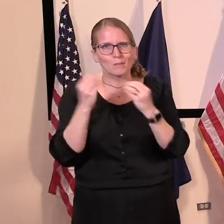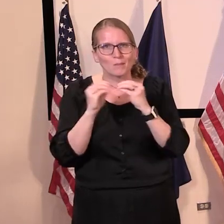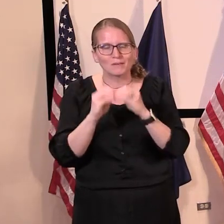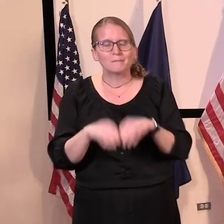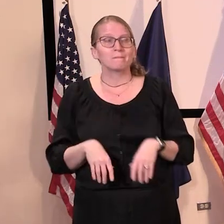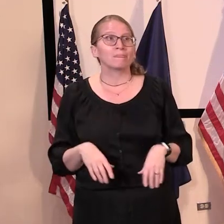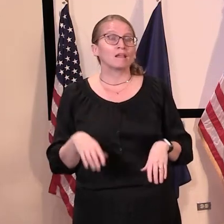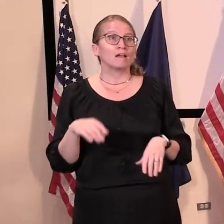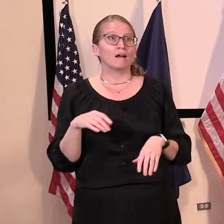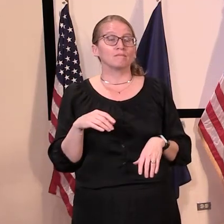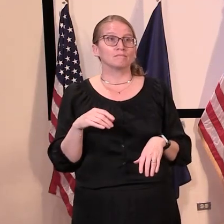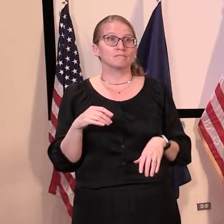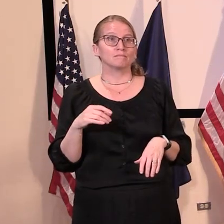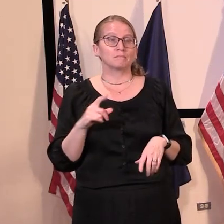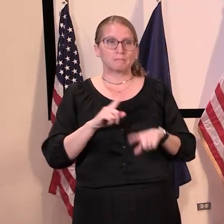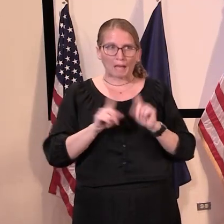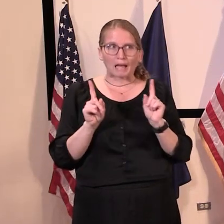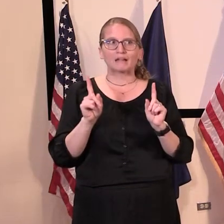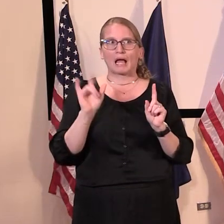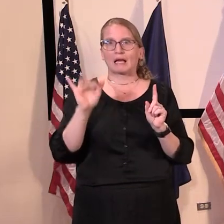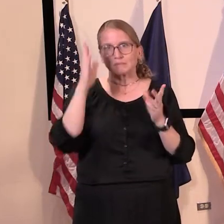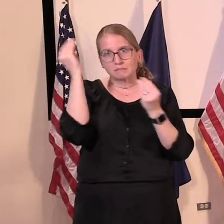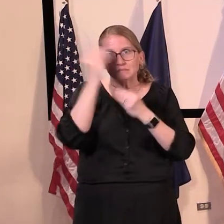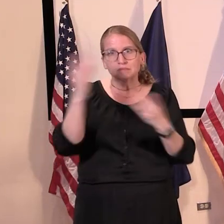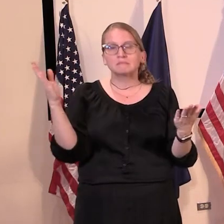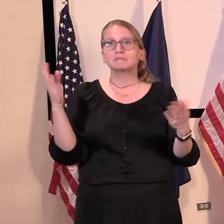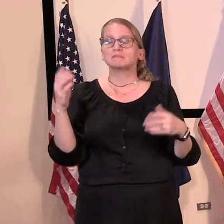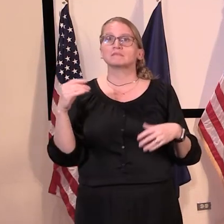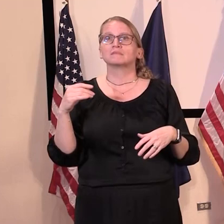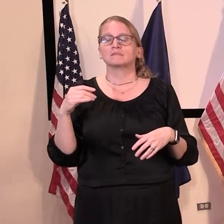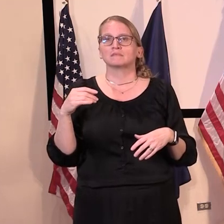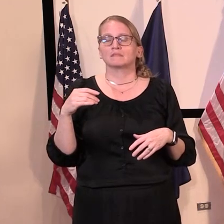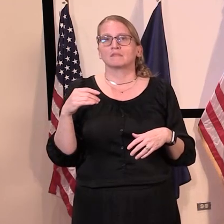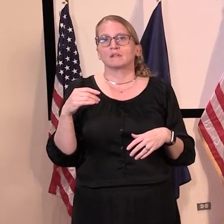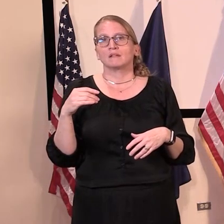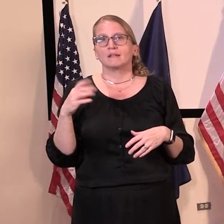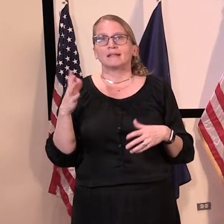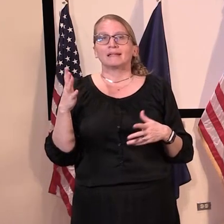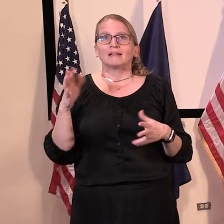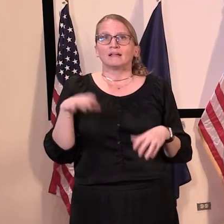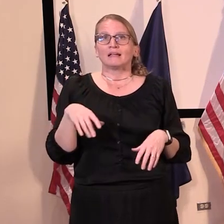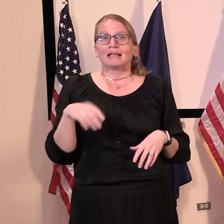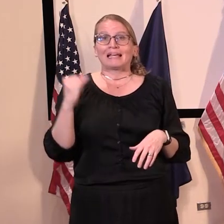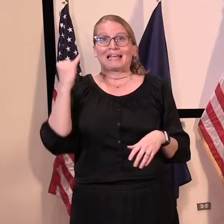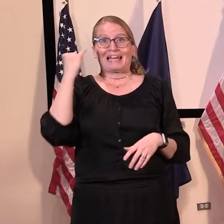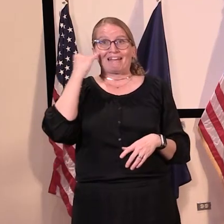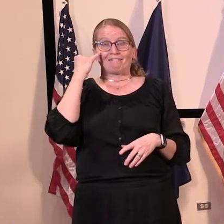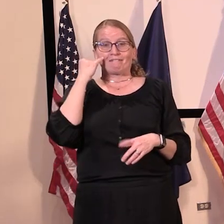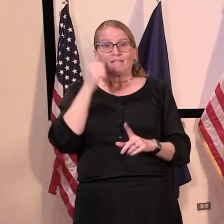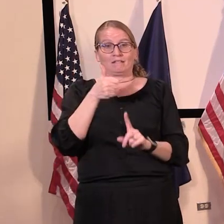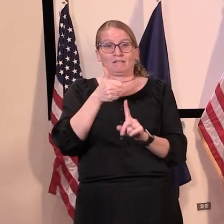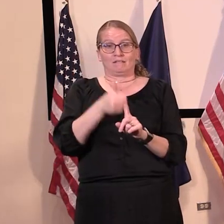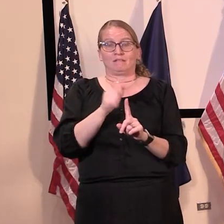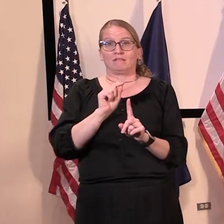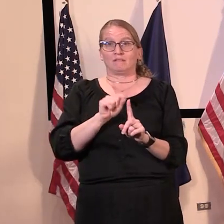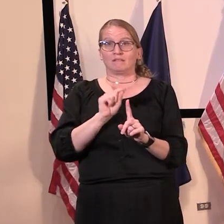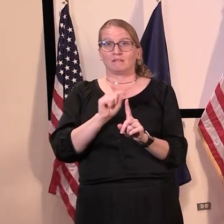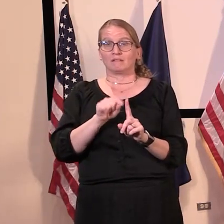so, um, so everybody can share this out there. If, if an individual has not completed any